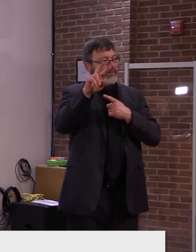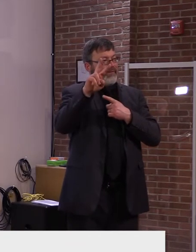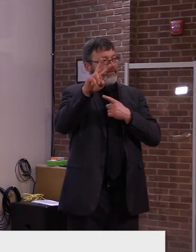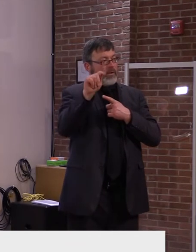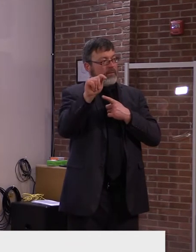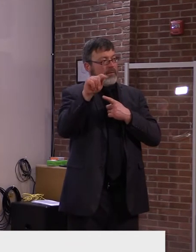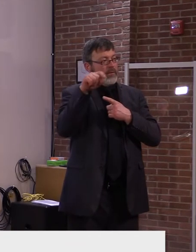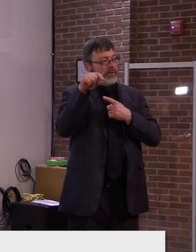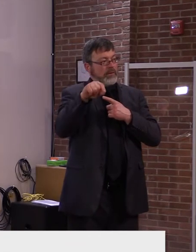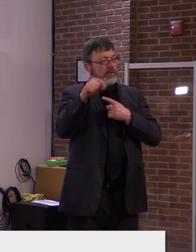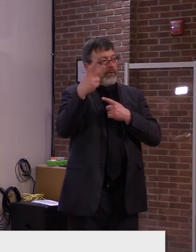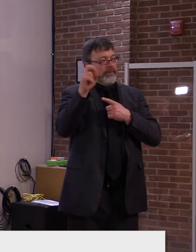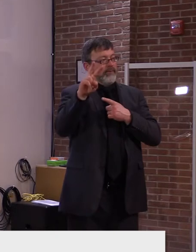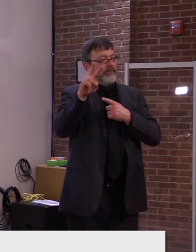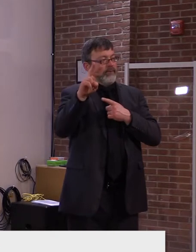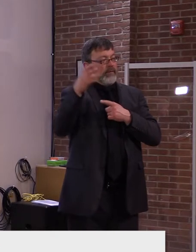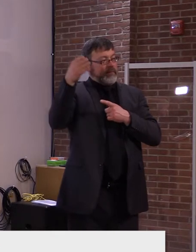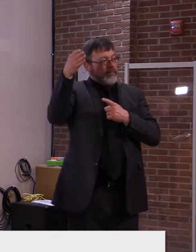Those